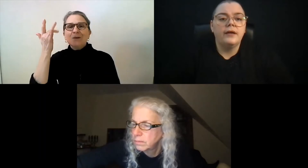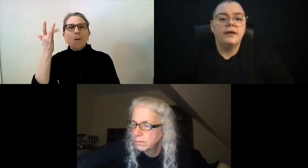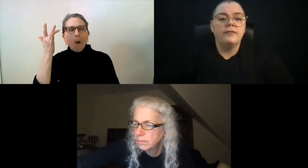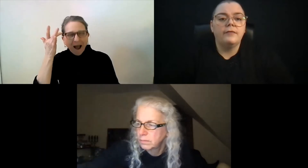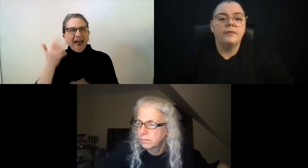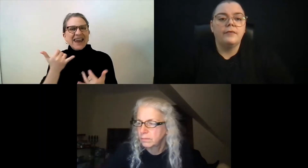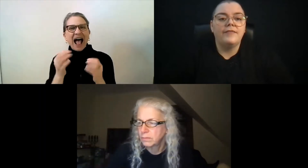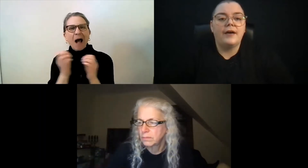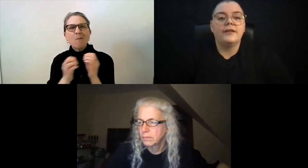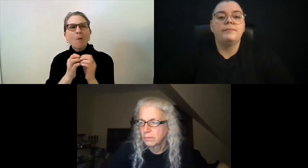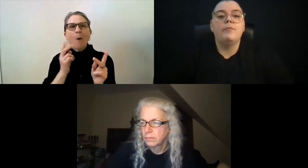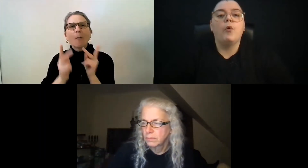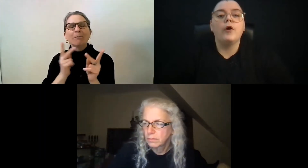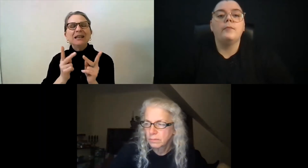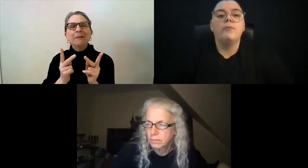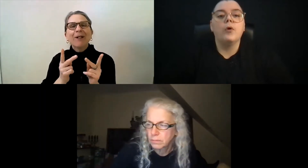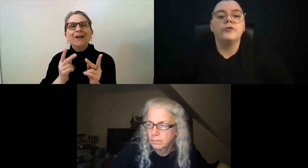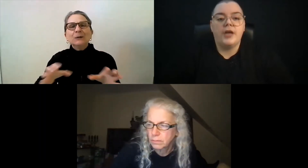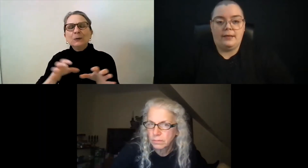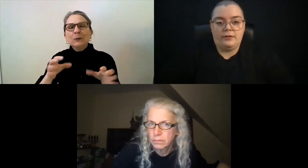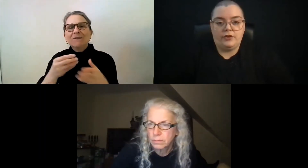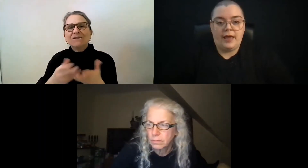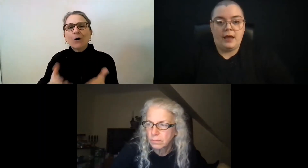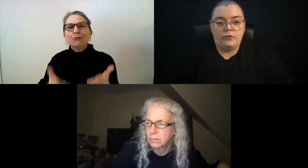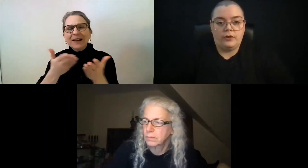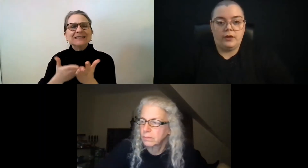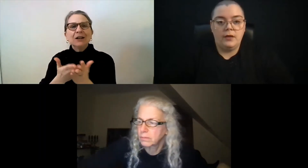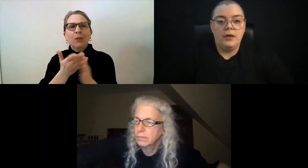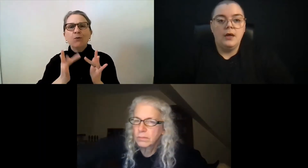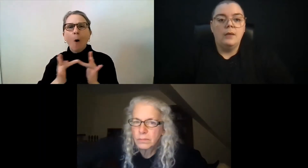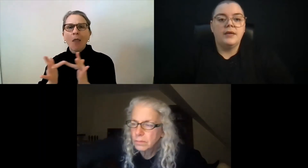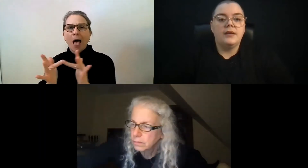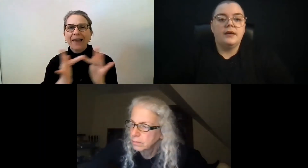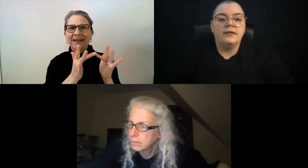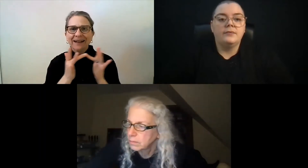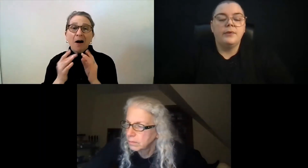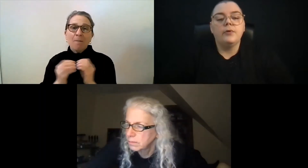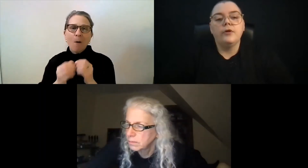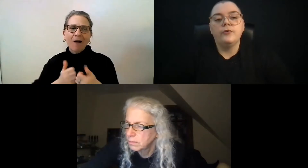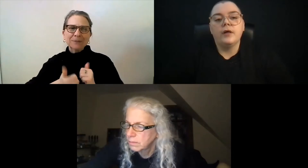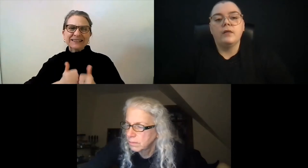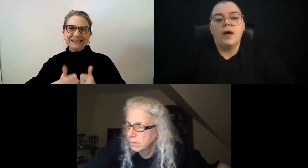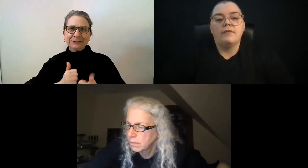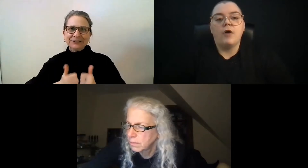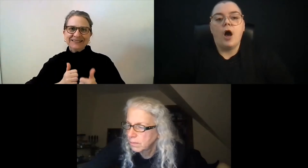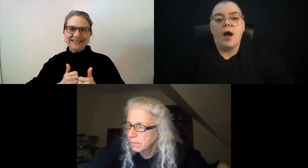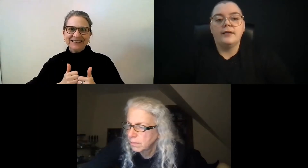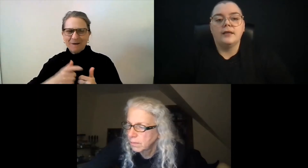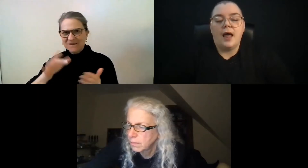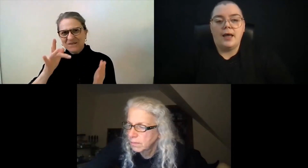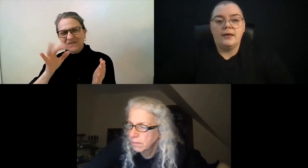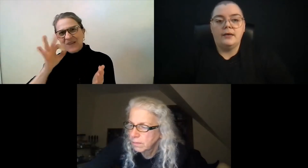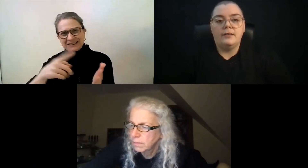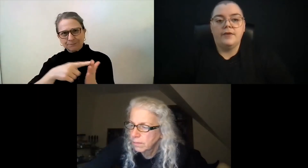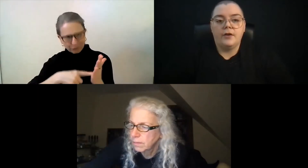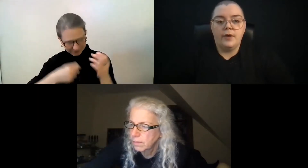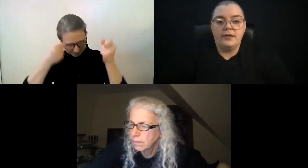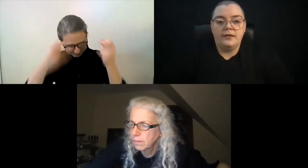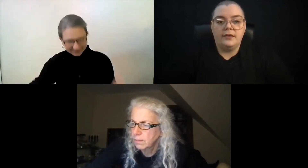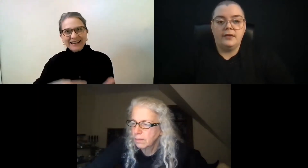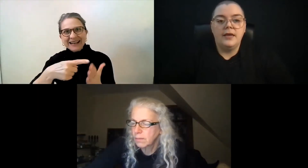we have found it more and more challenging, actually, because people are doing a lot of online